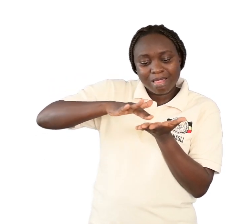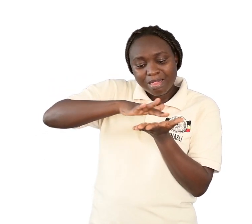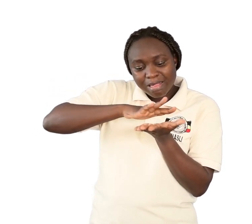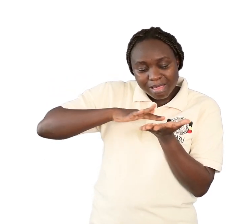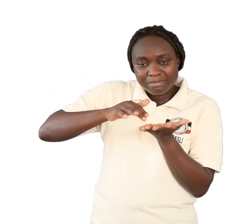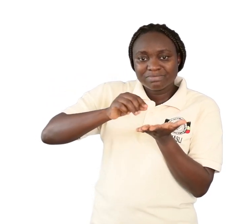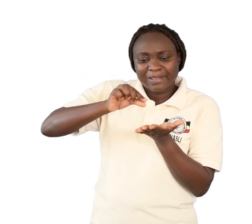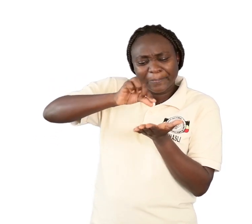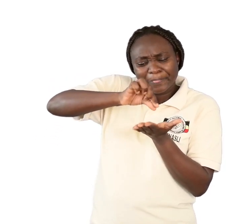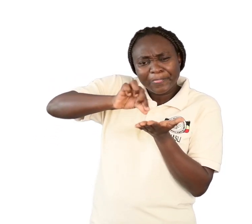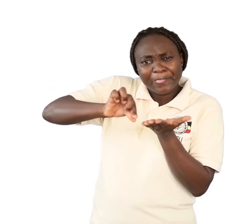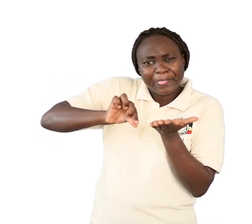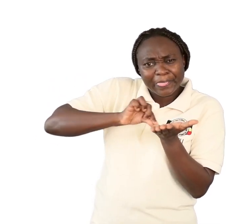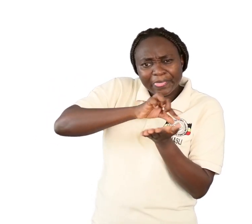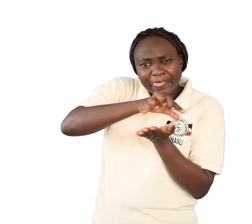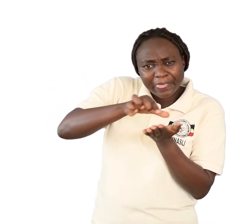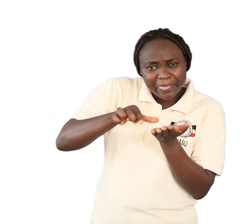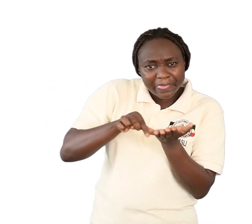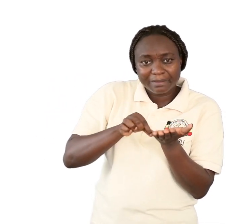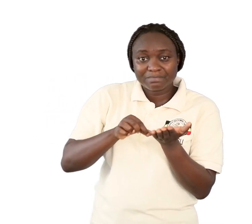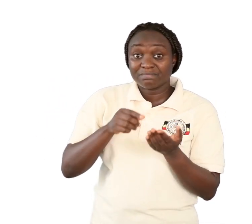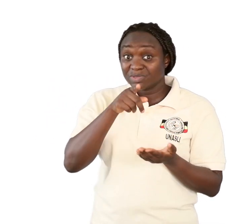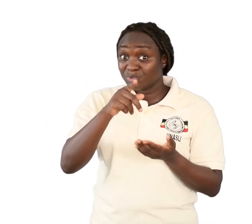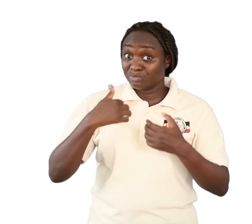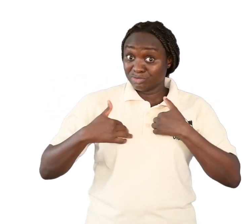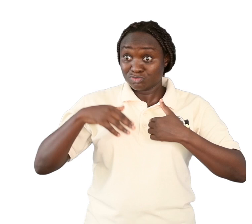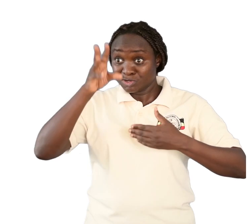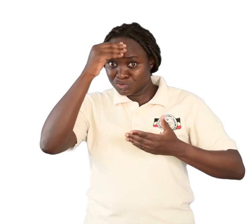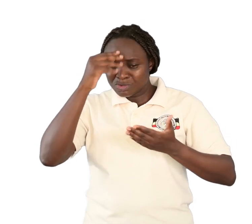Would you like to know those parts?